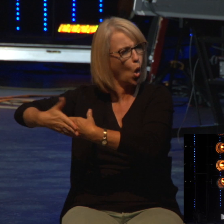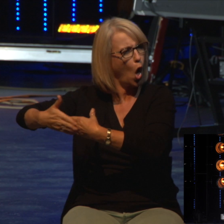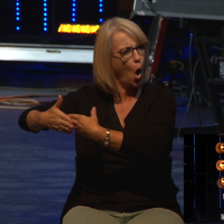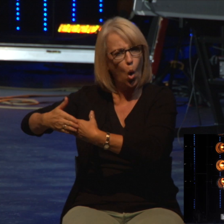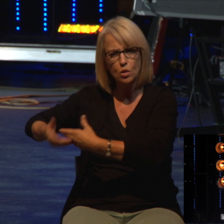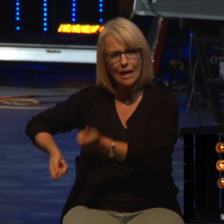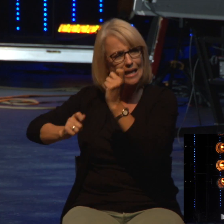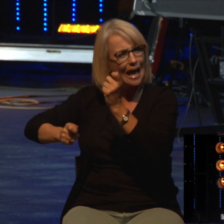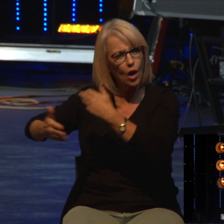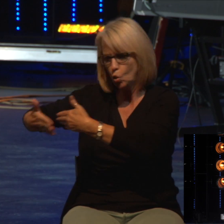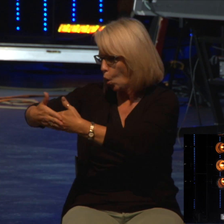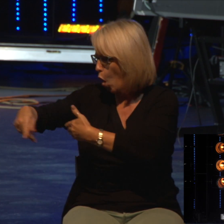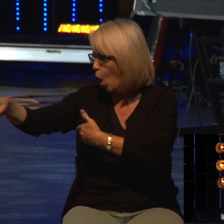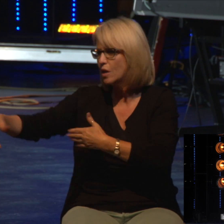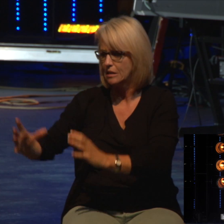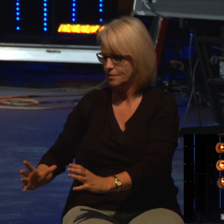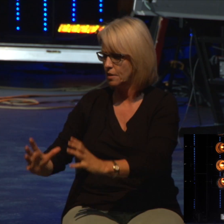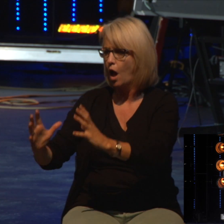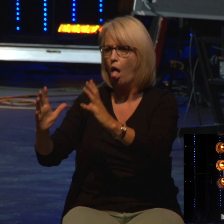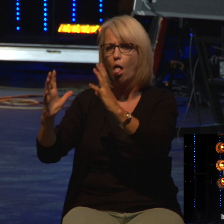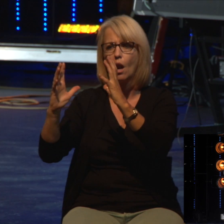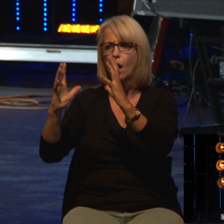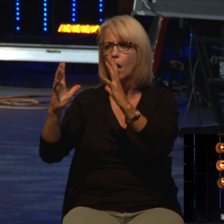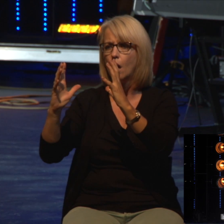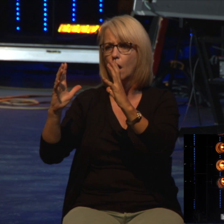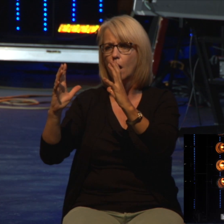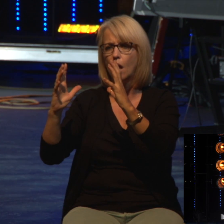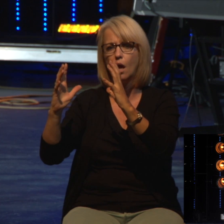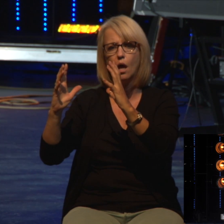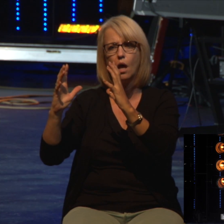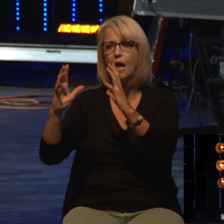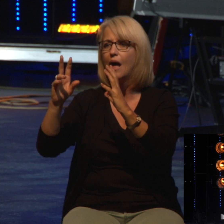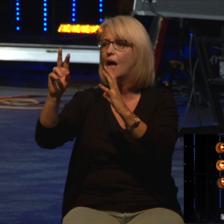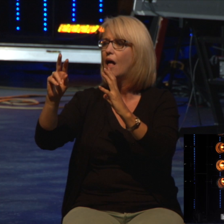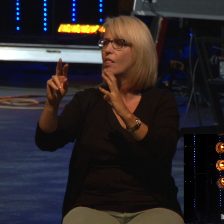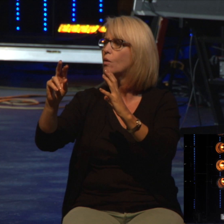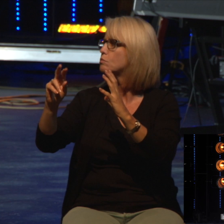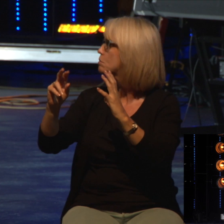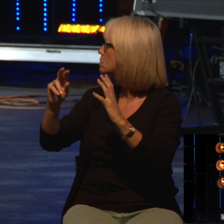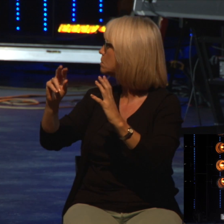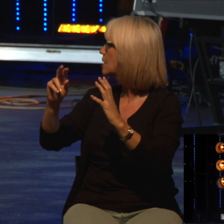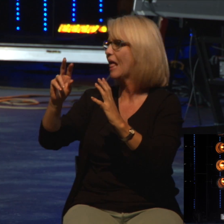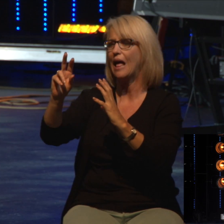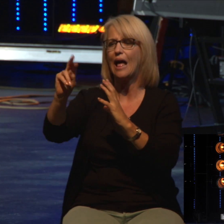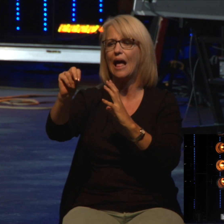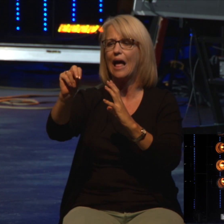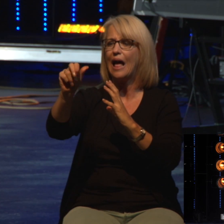But as he held up the skull, there was a headless nail driven into the skull,